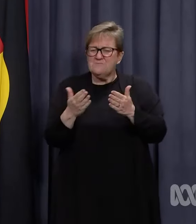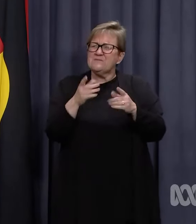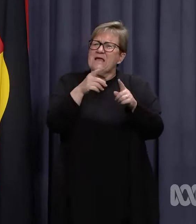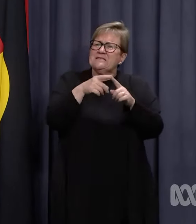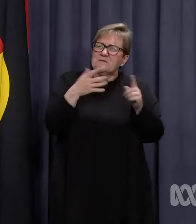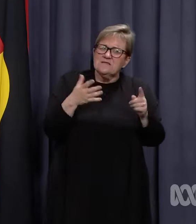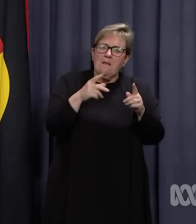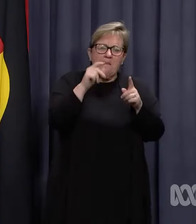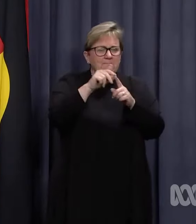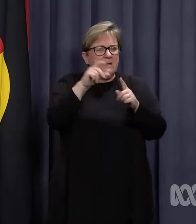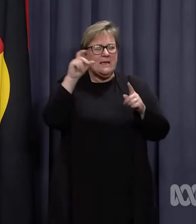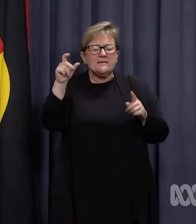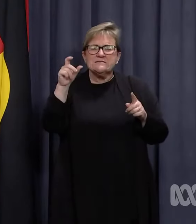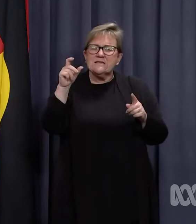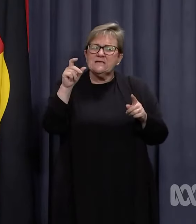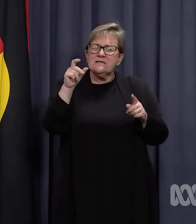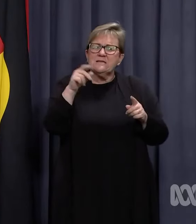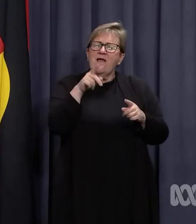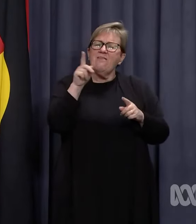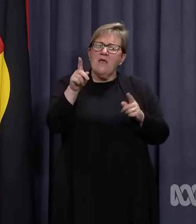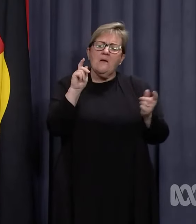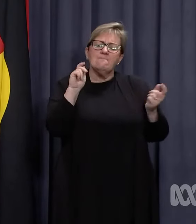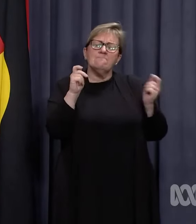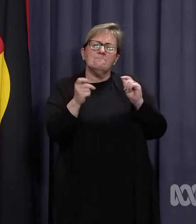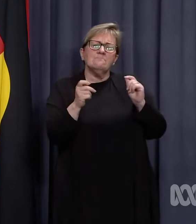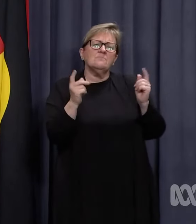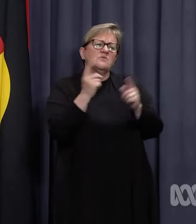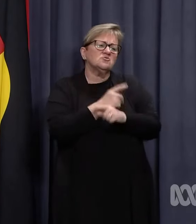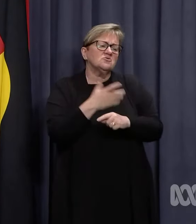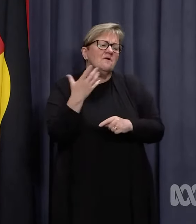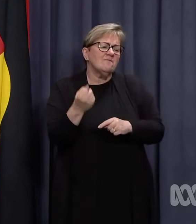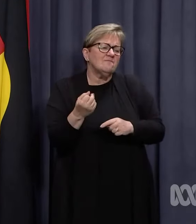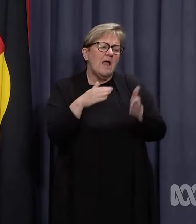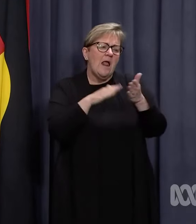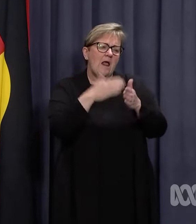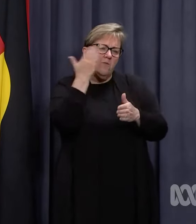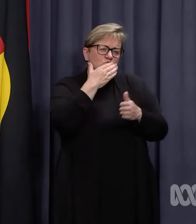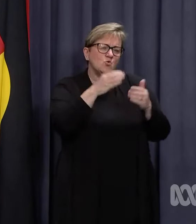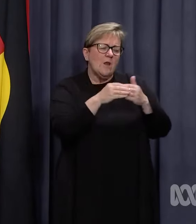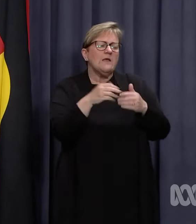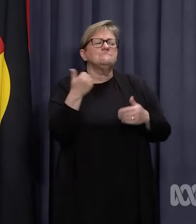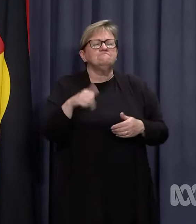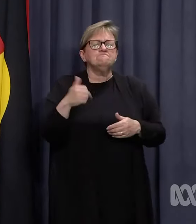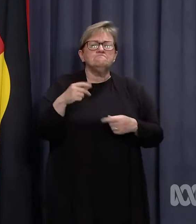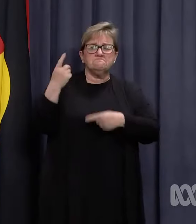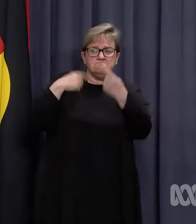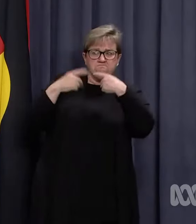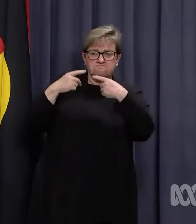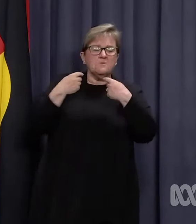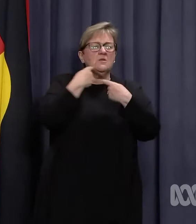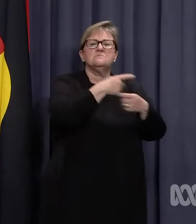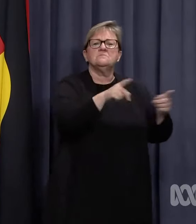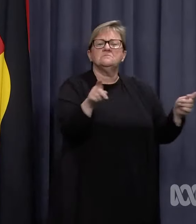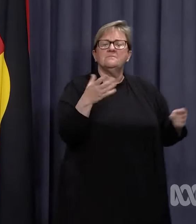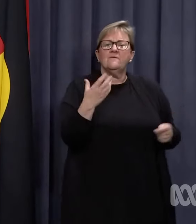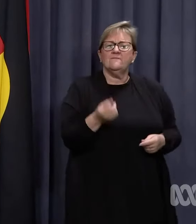particular, PNCs, who've adapted to the changes and helped school leaders to manage the information sharing.